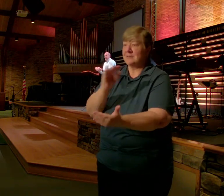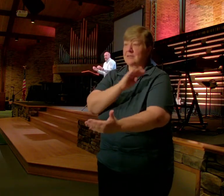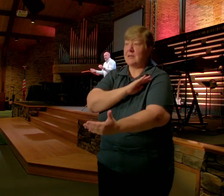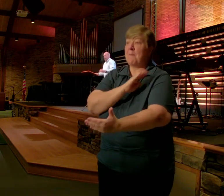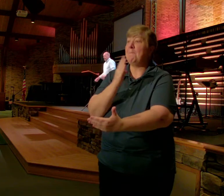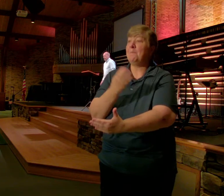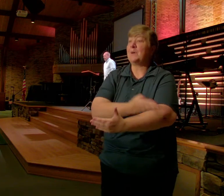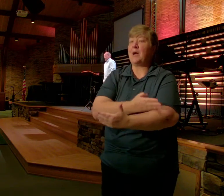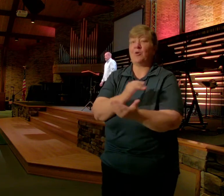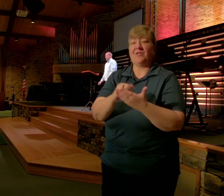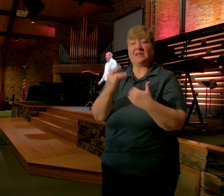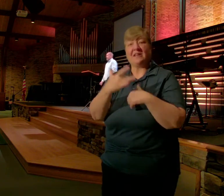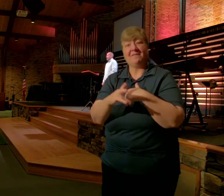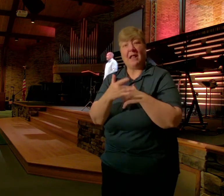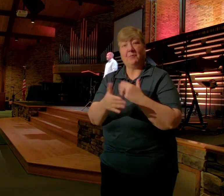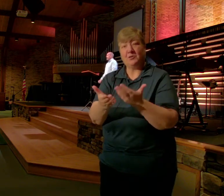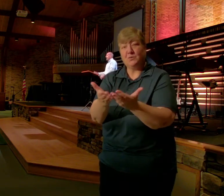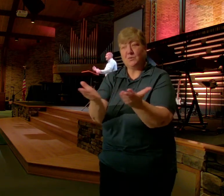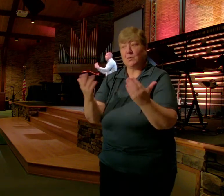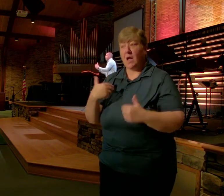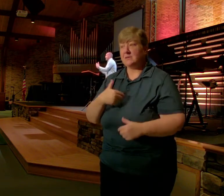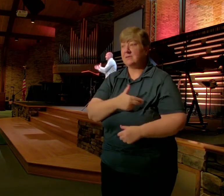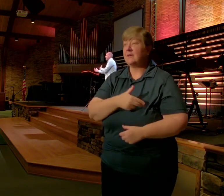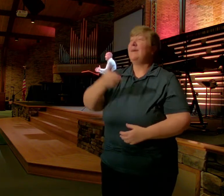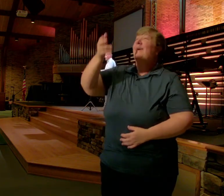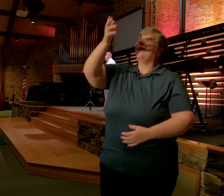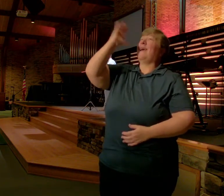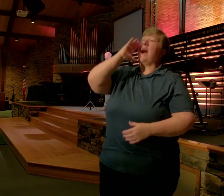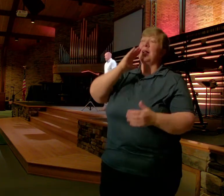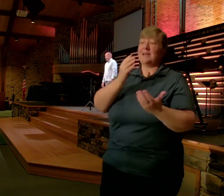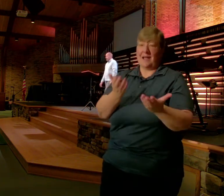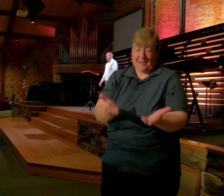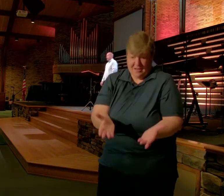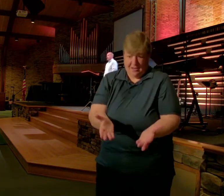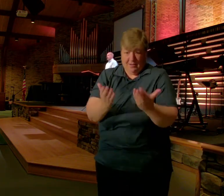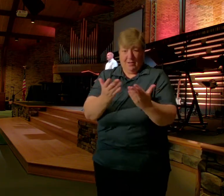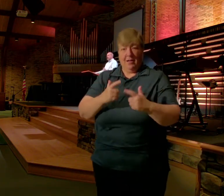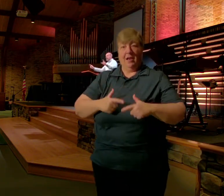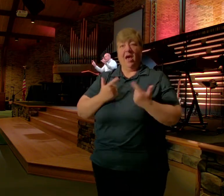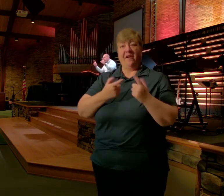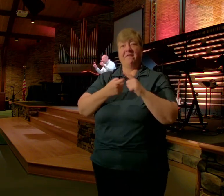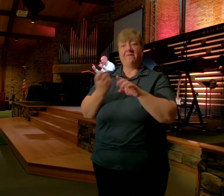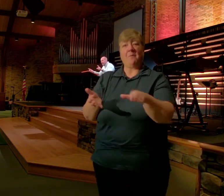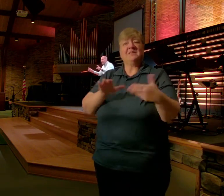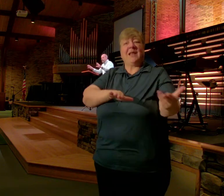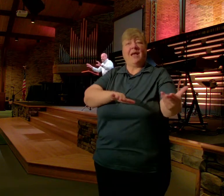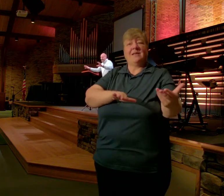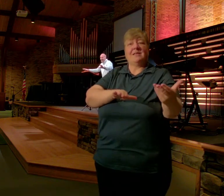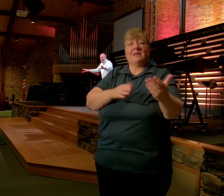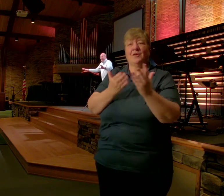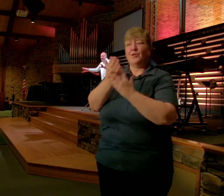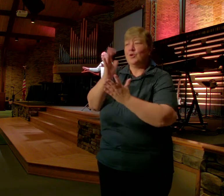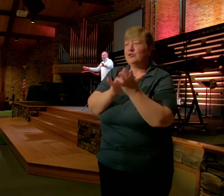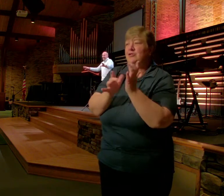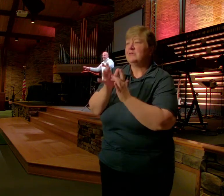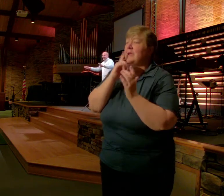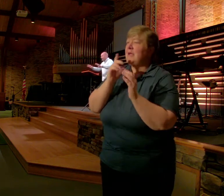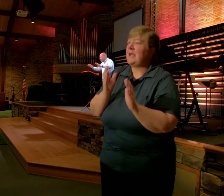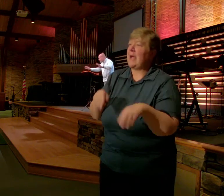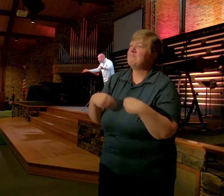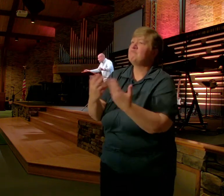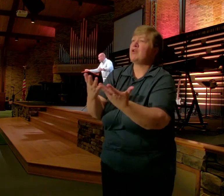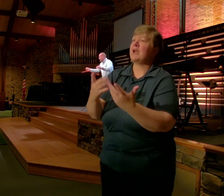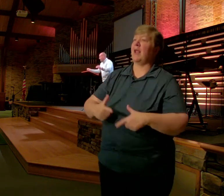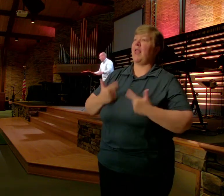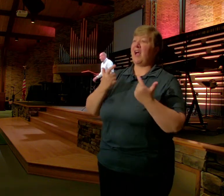That Is Available To Us God Can Bring Life Out Of Death Through Jesus He Can Bring Life And Healing Out Of